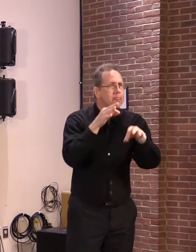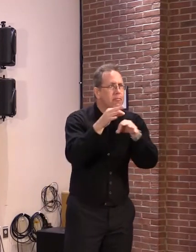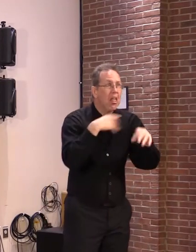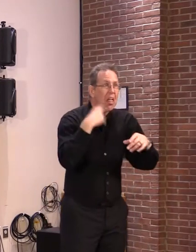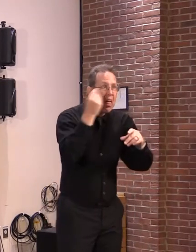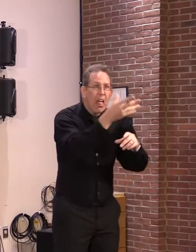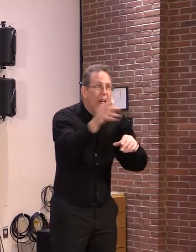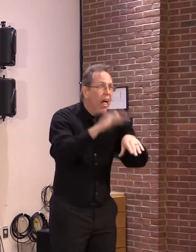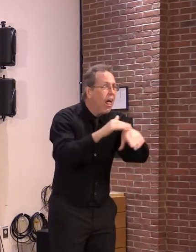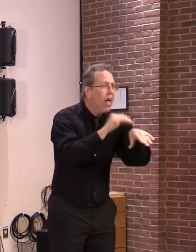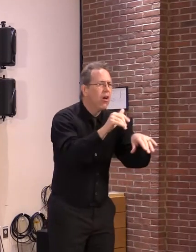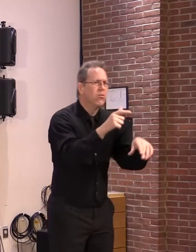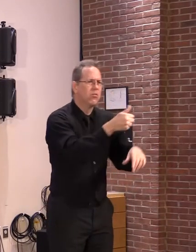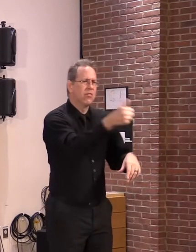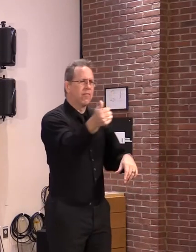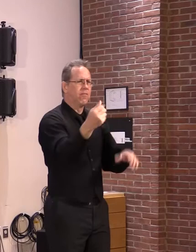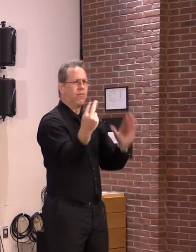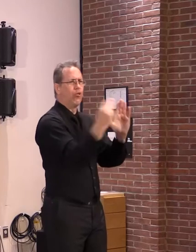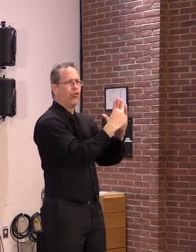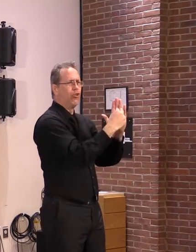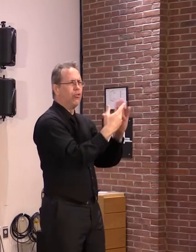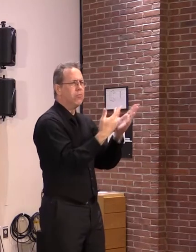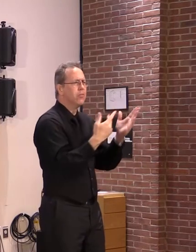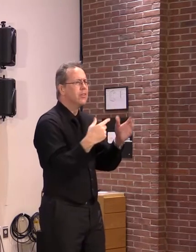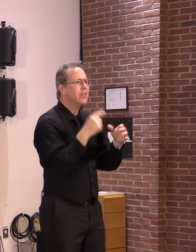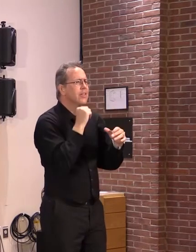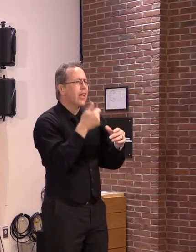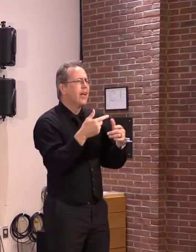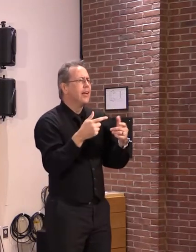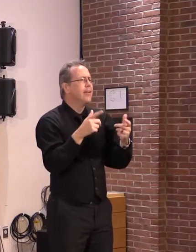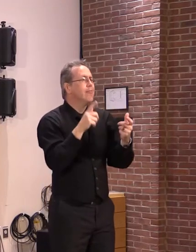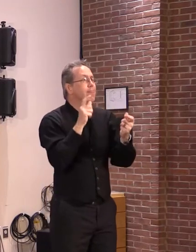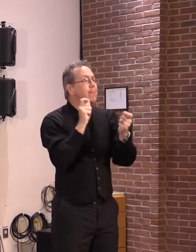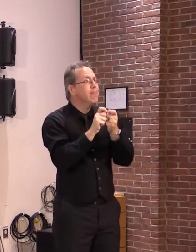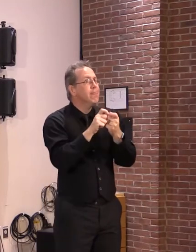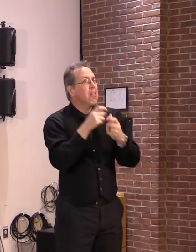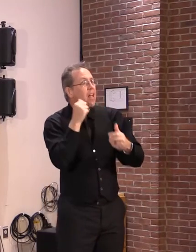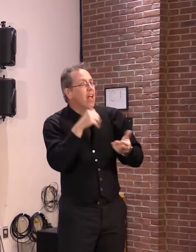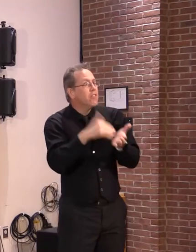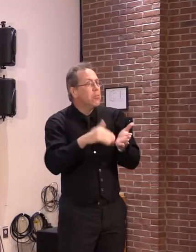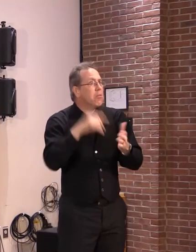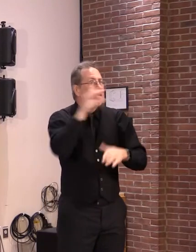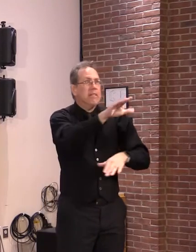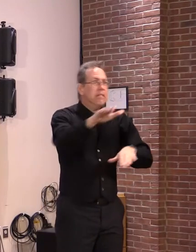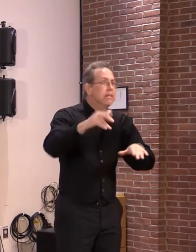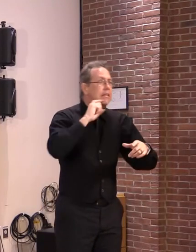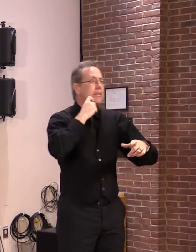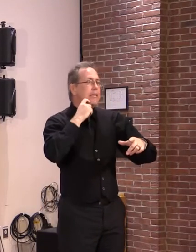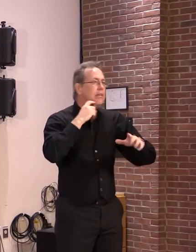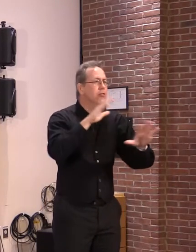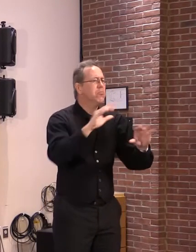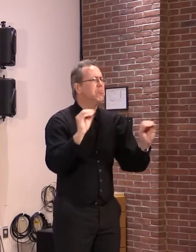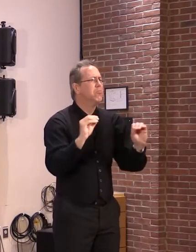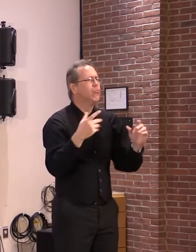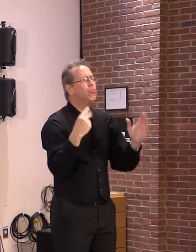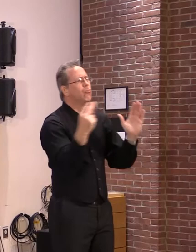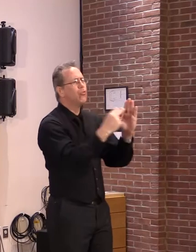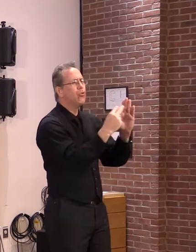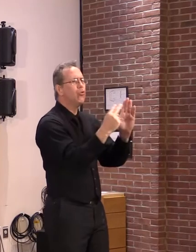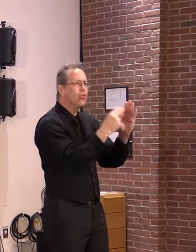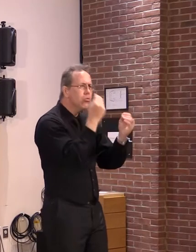because it really doesn't make sense unless you start to look at where the trends are